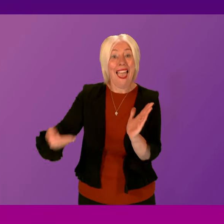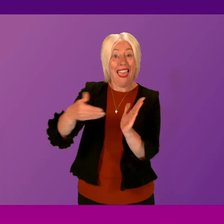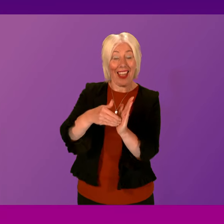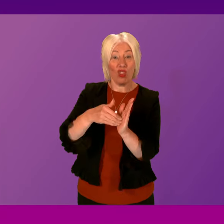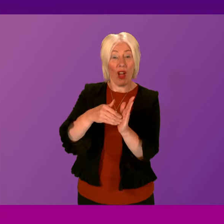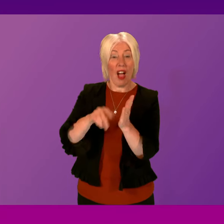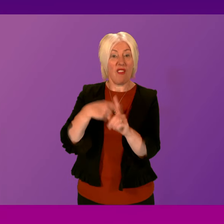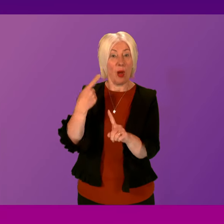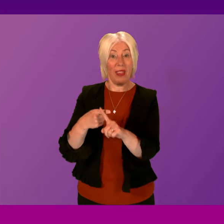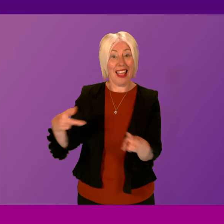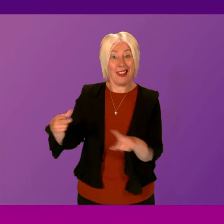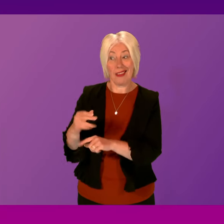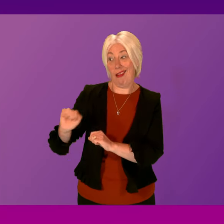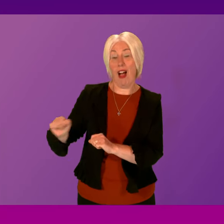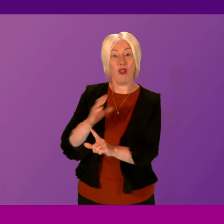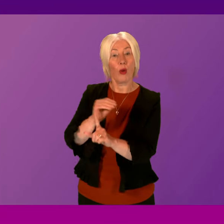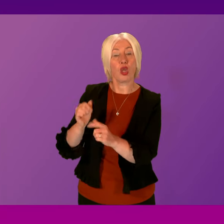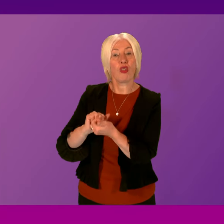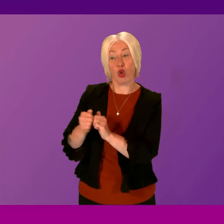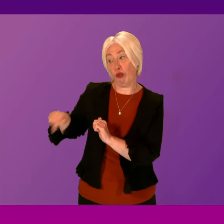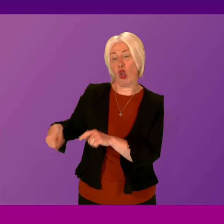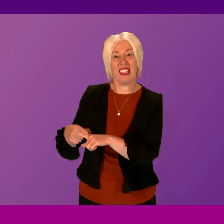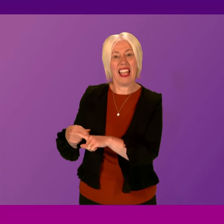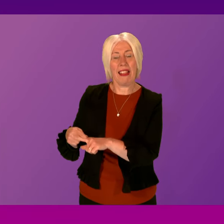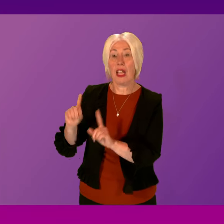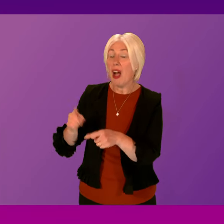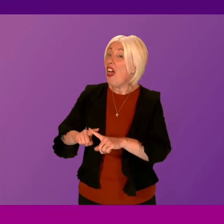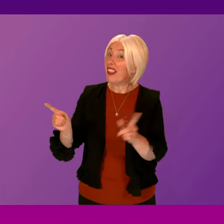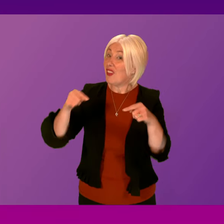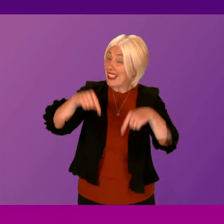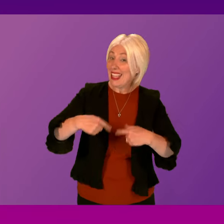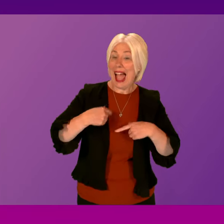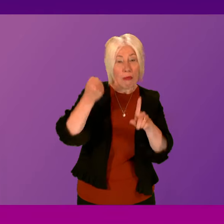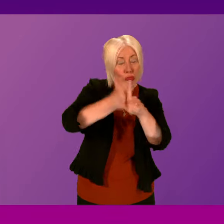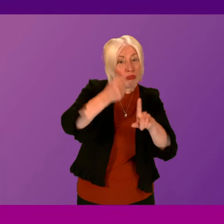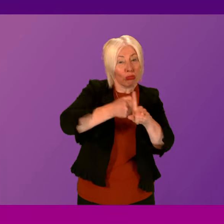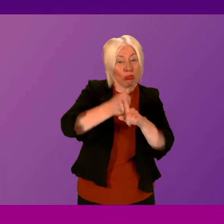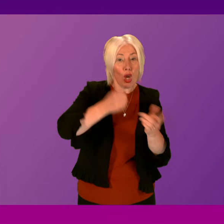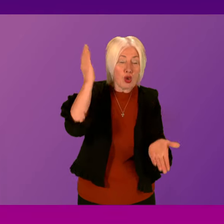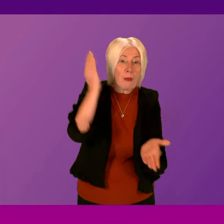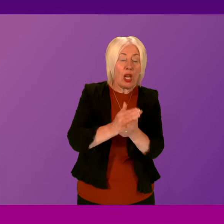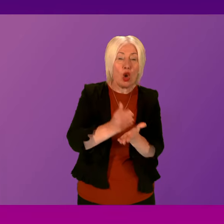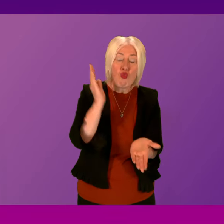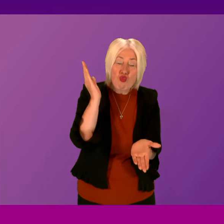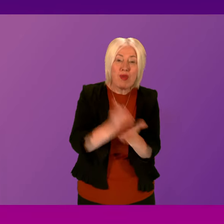tax cut from his Conservative colleagues. The difference is that I'm advocating to make sure that get a real terms increase to our